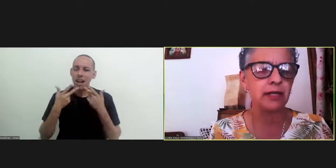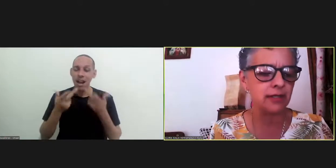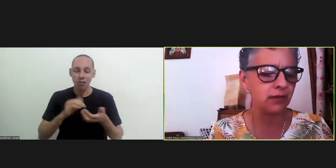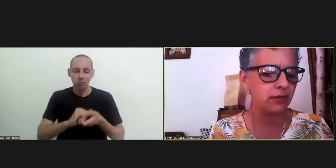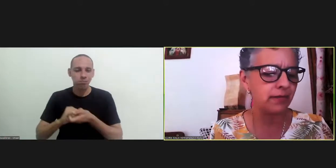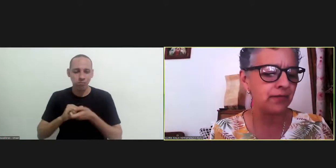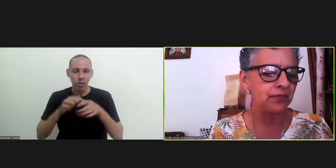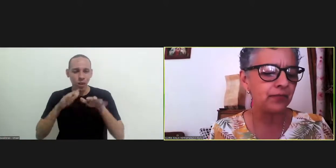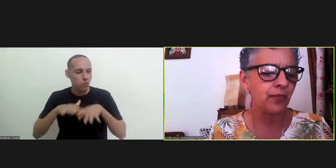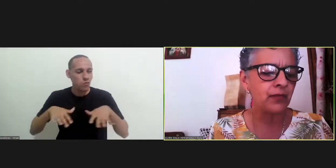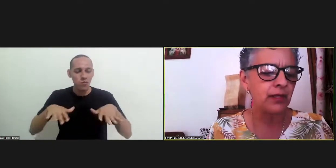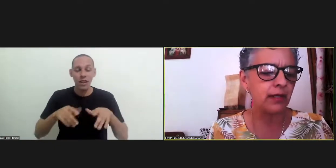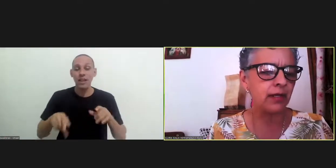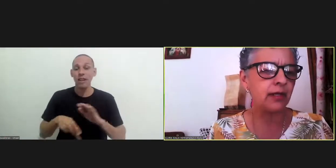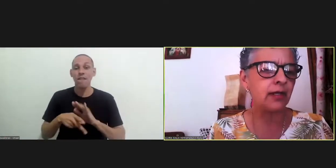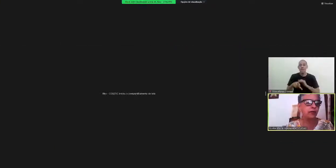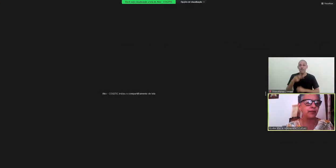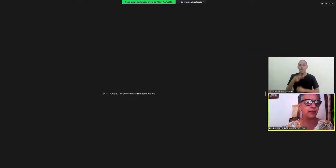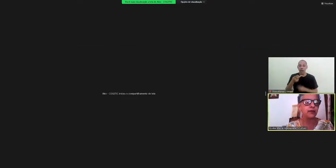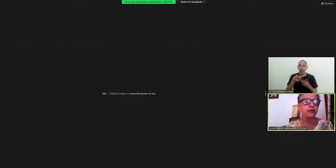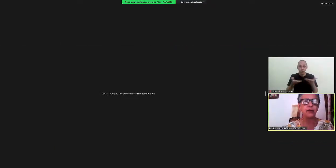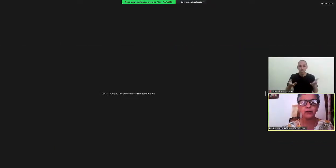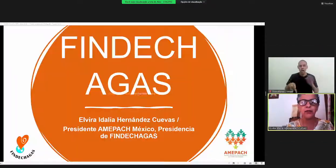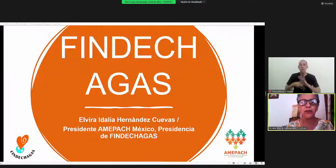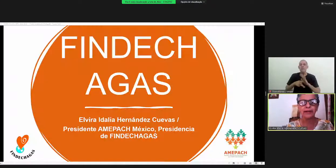i am greeting you from mexico